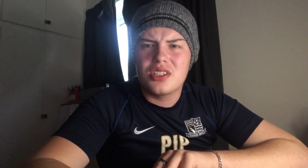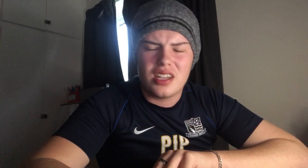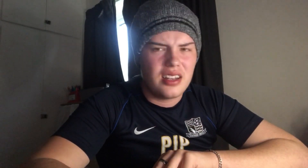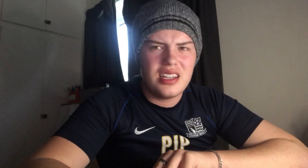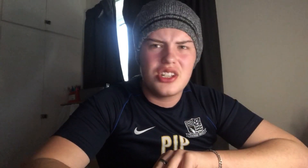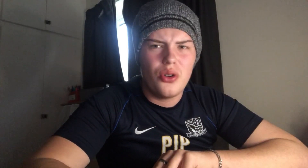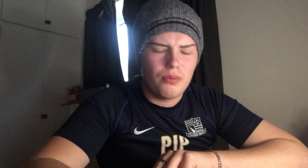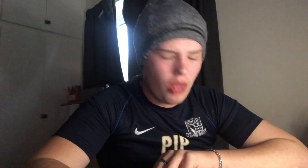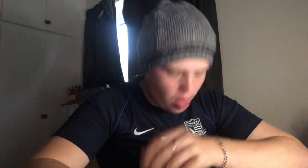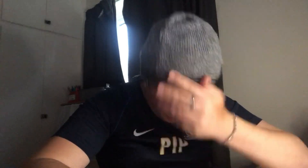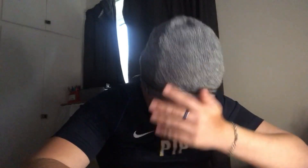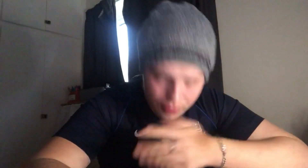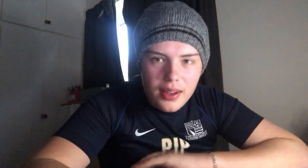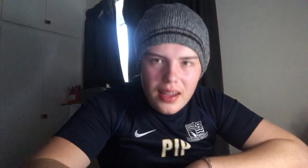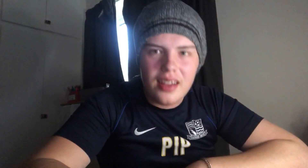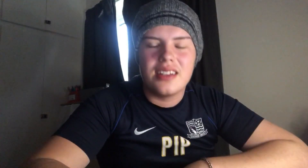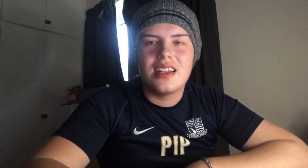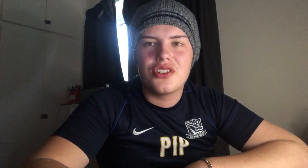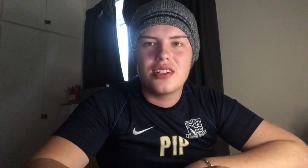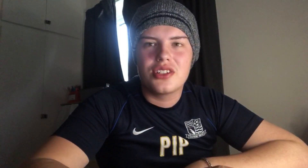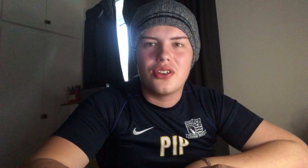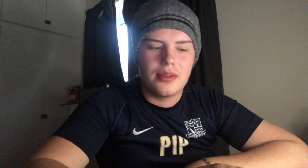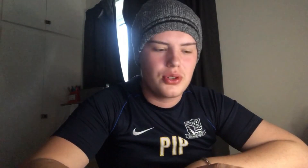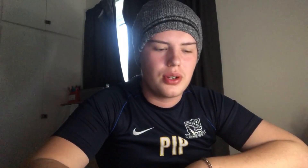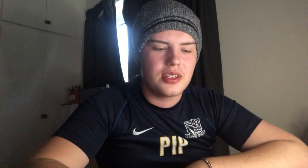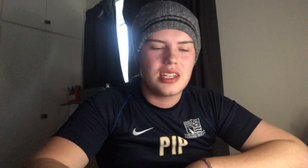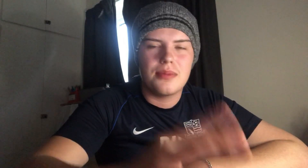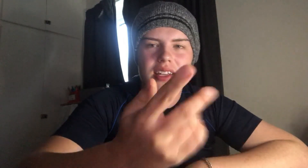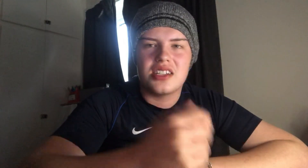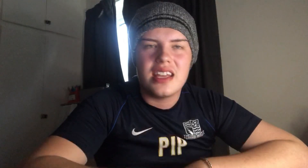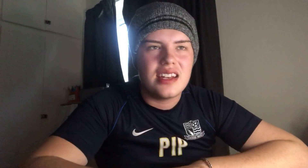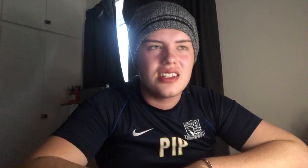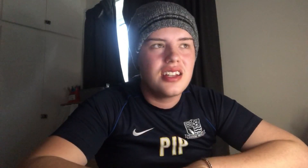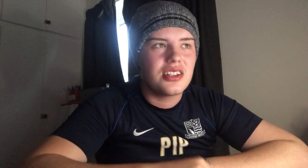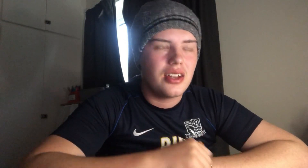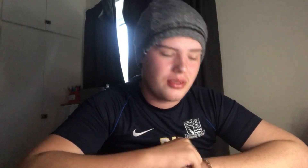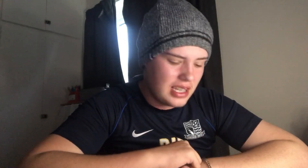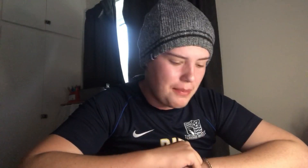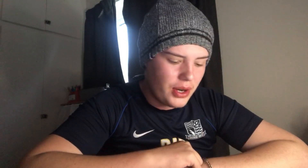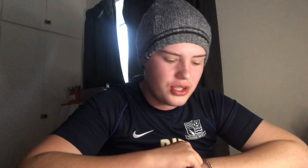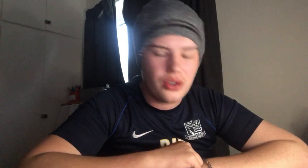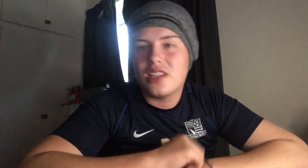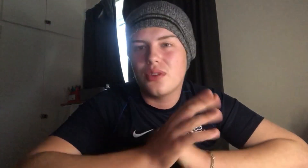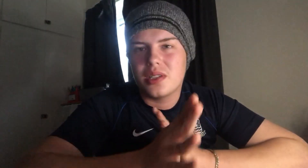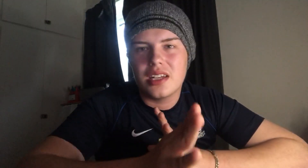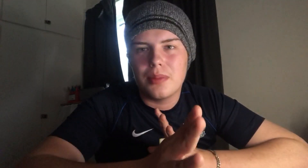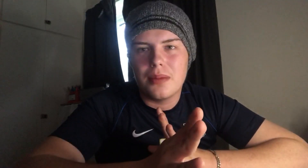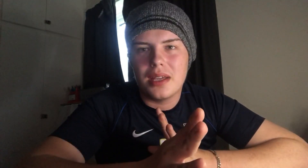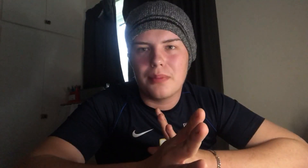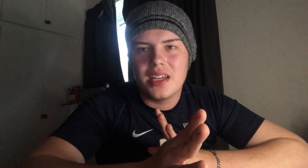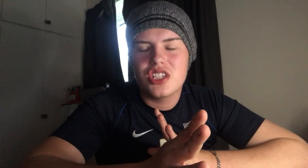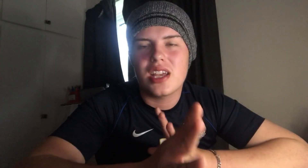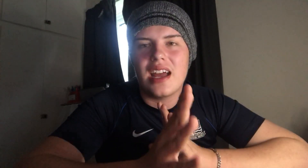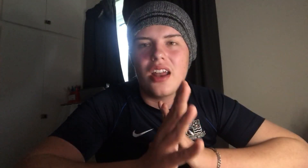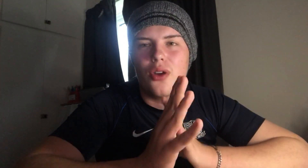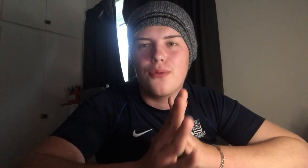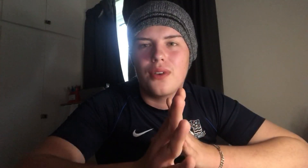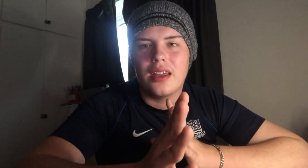What am I saying? He's gone. He's literally just gone. I'm talking about the same thing as the Inns. So no, Sam Barrett's gone. He's obviously going to be a big miss. And hopefully,